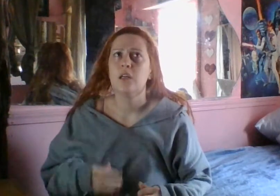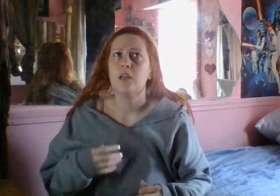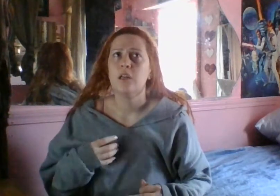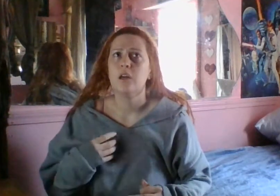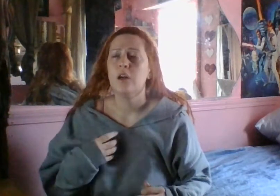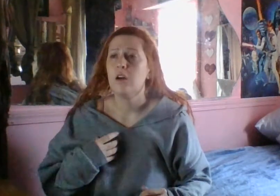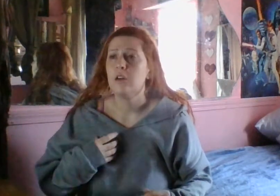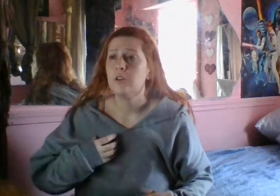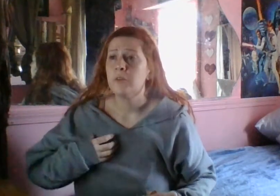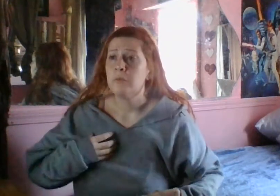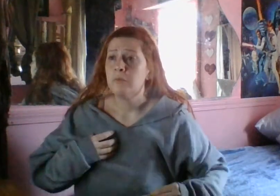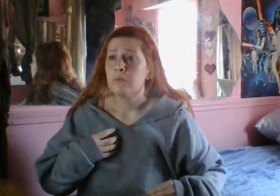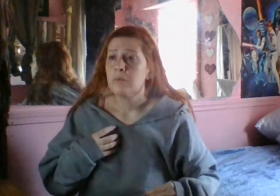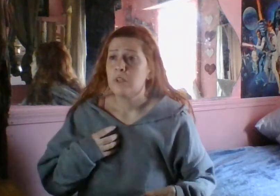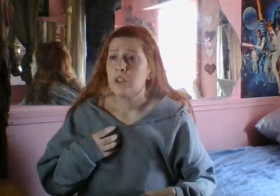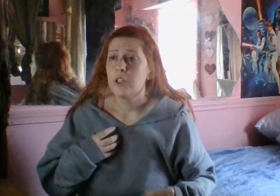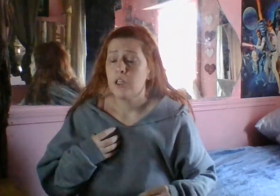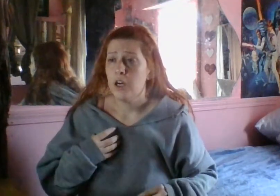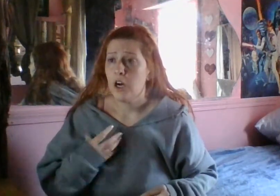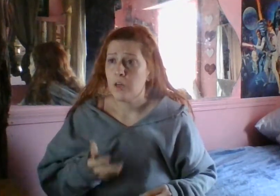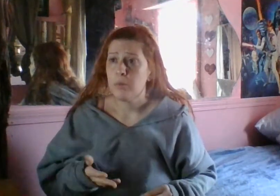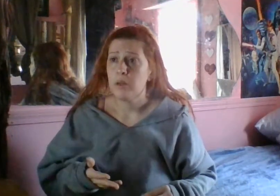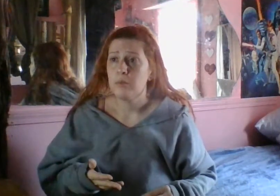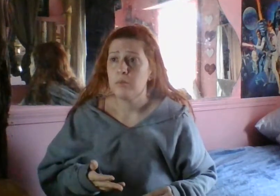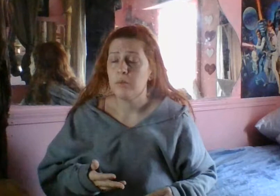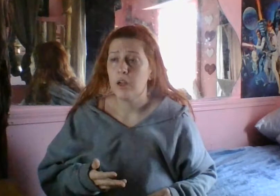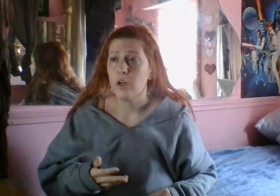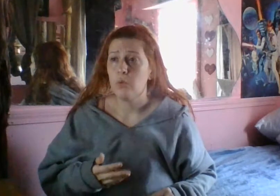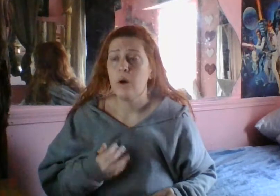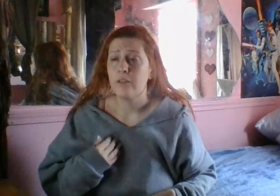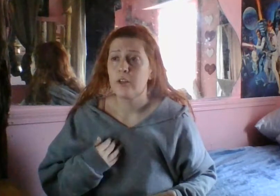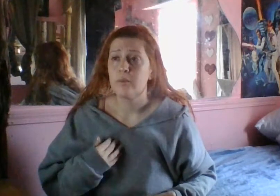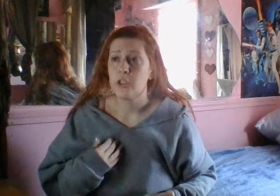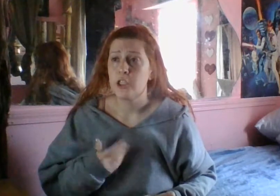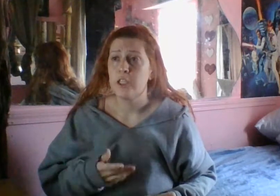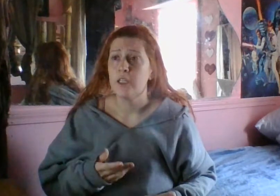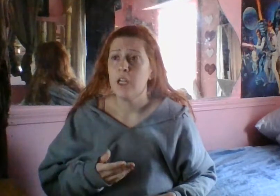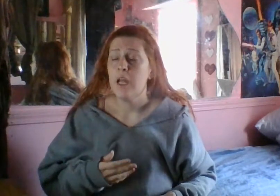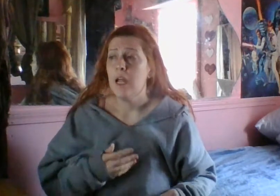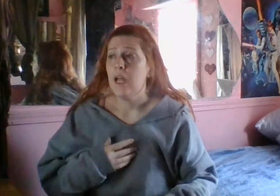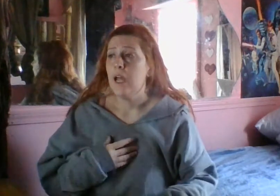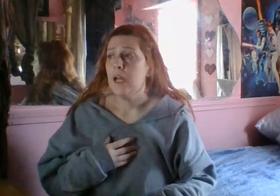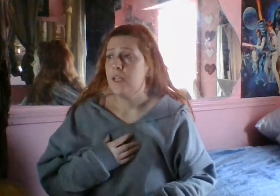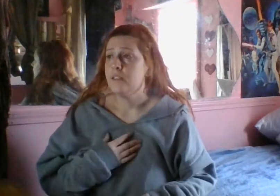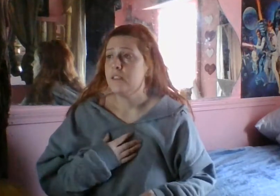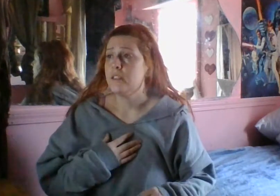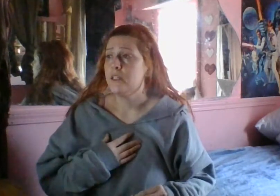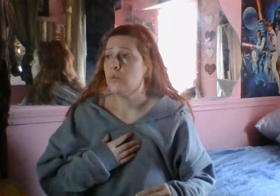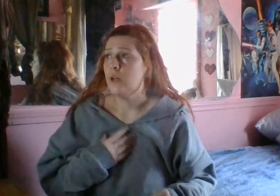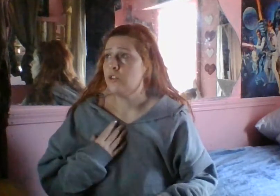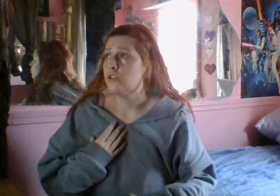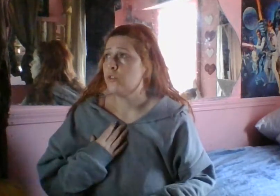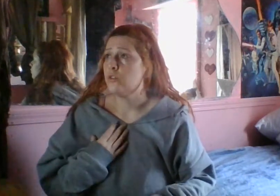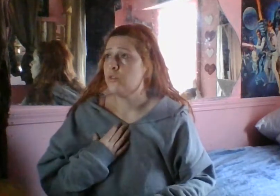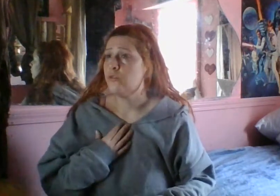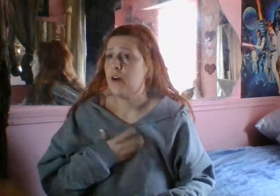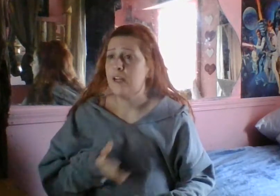the HAARP weather machine, and it went through five